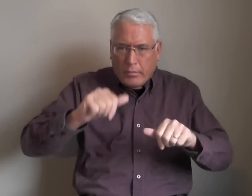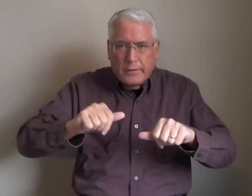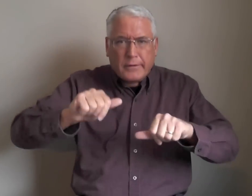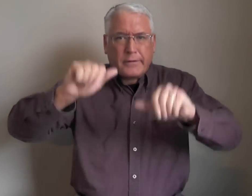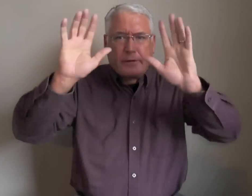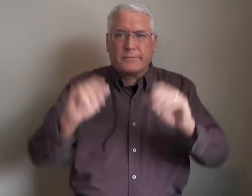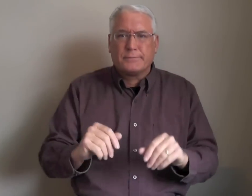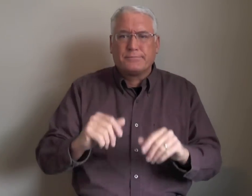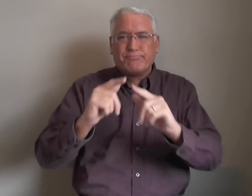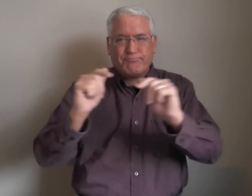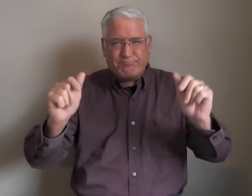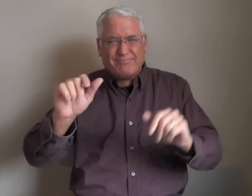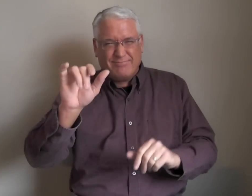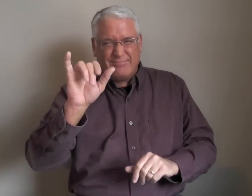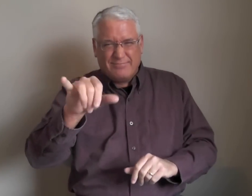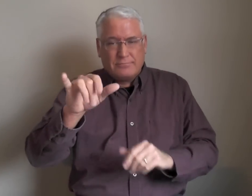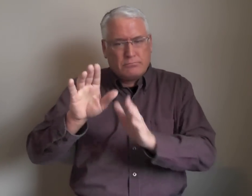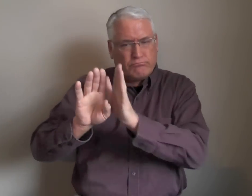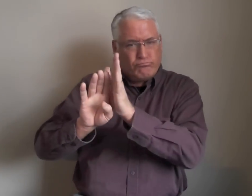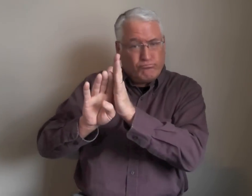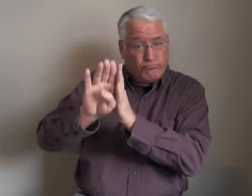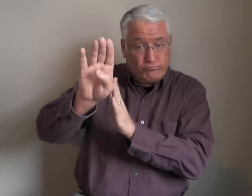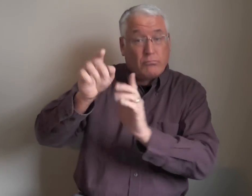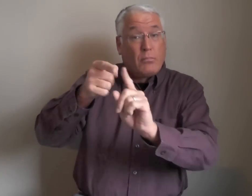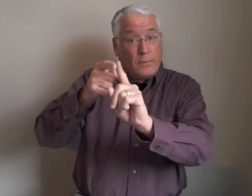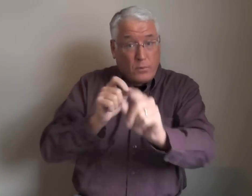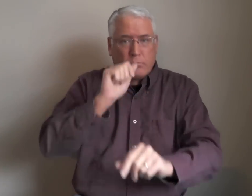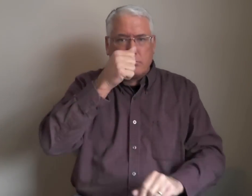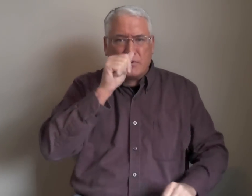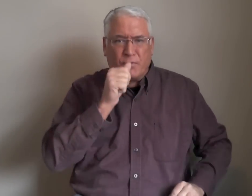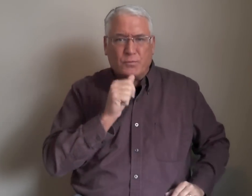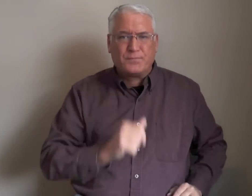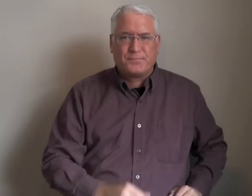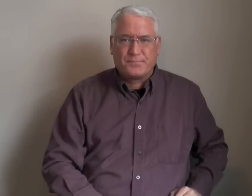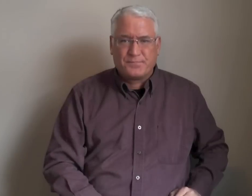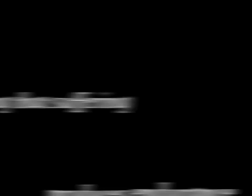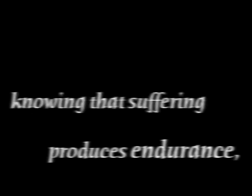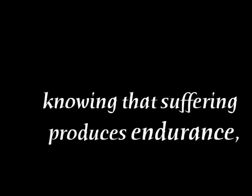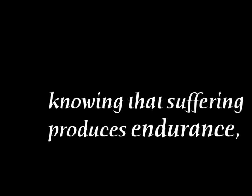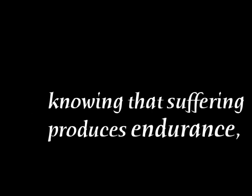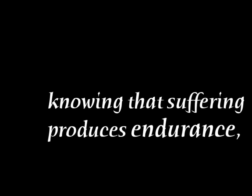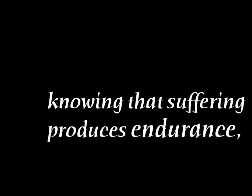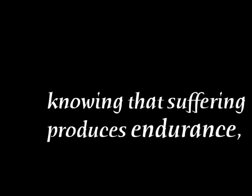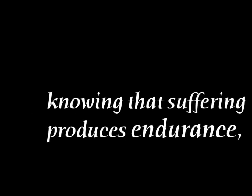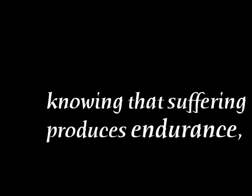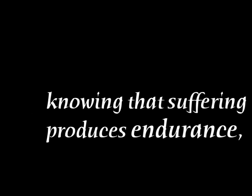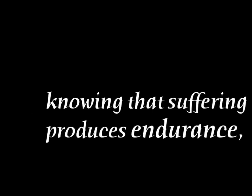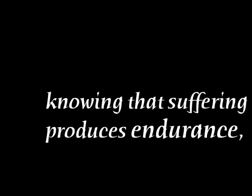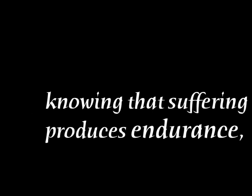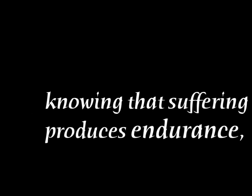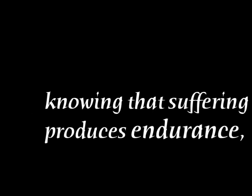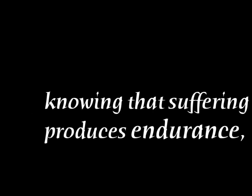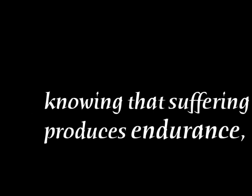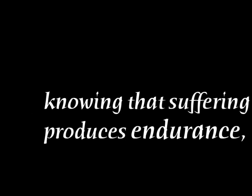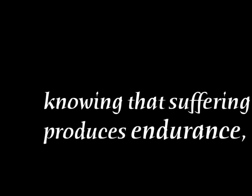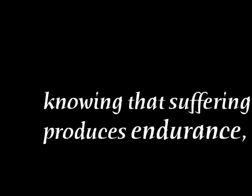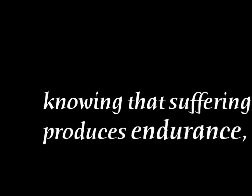in there, not giving up. That is a product of suffering. Knowing that suffering produces endurance.